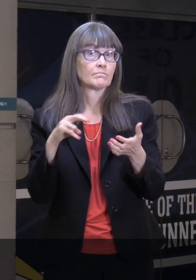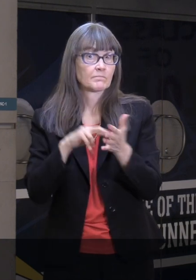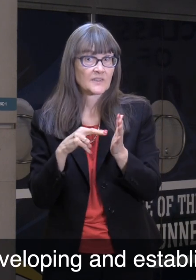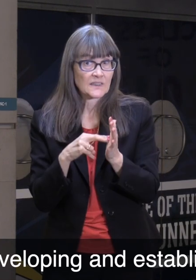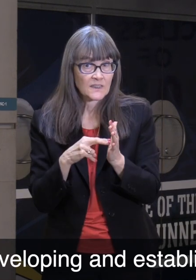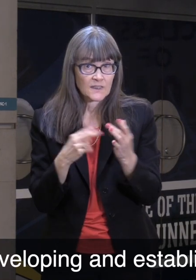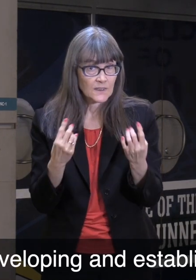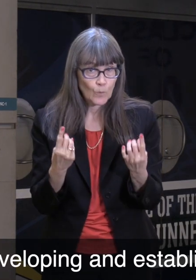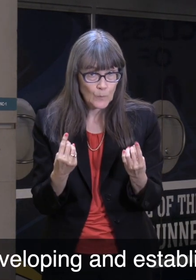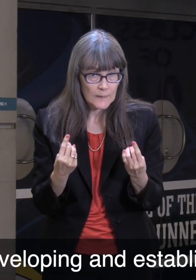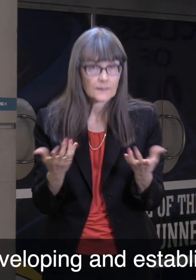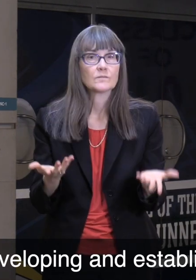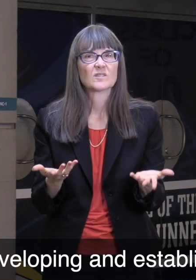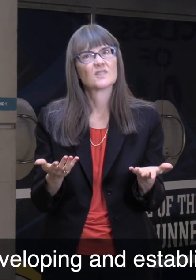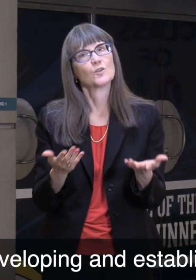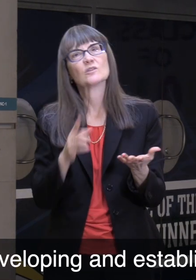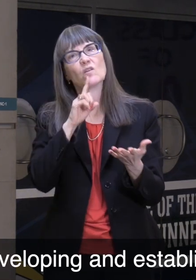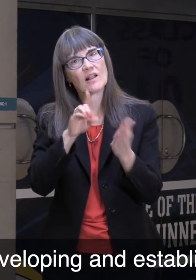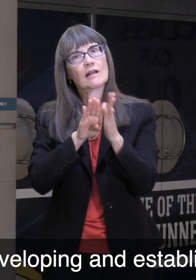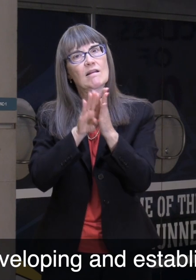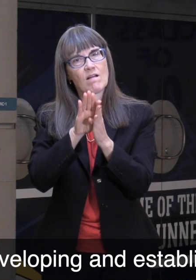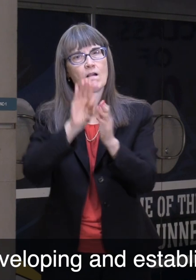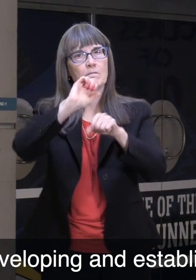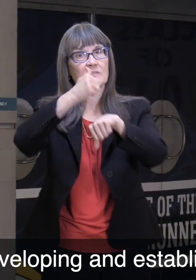That means developing and establishing policies.